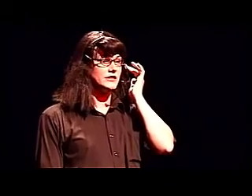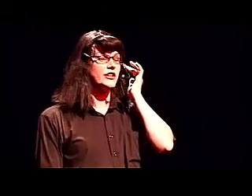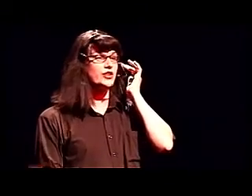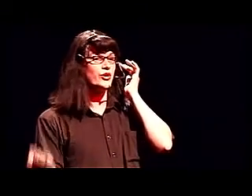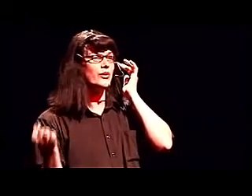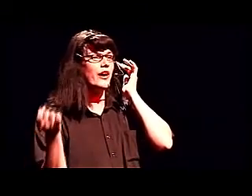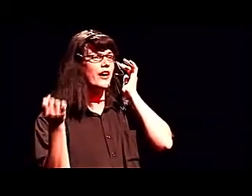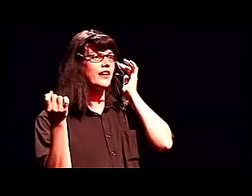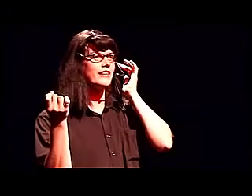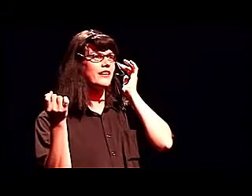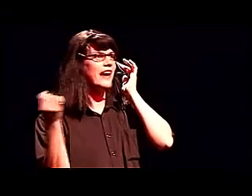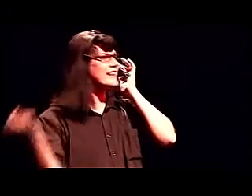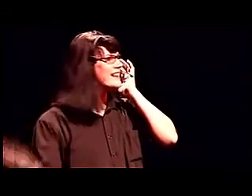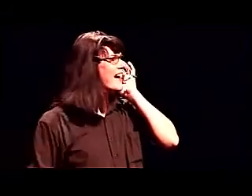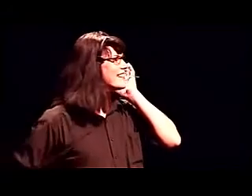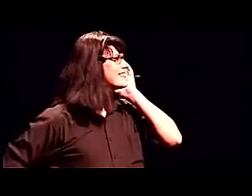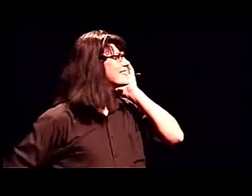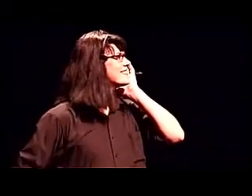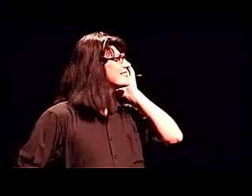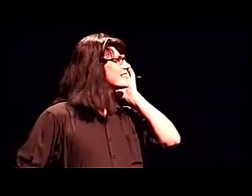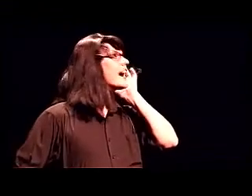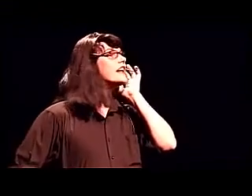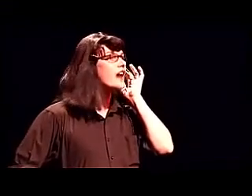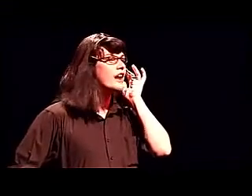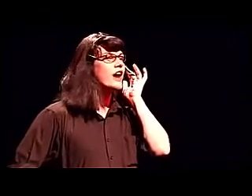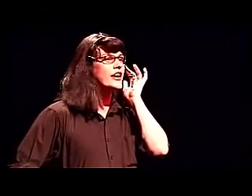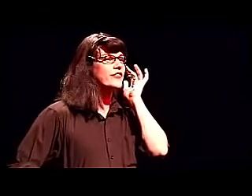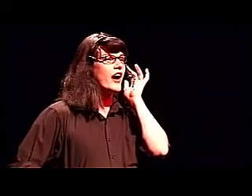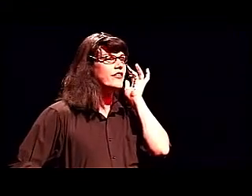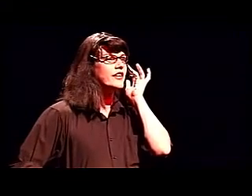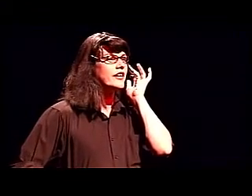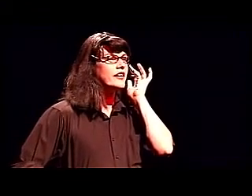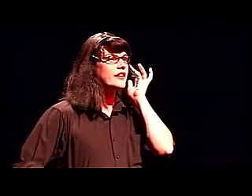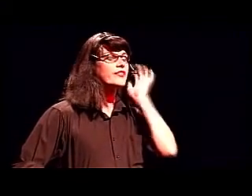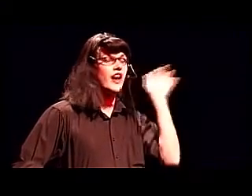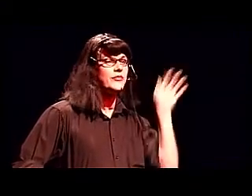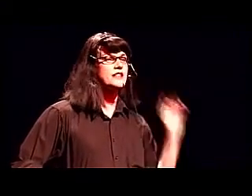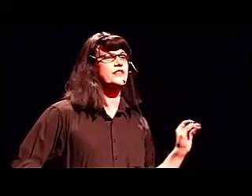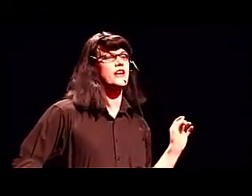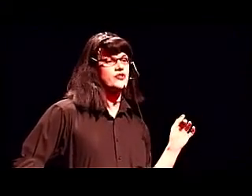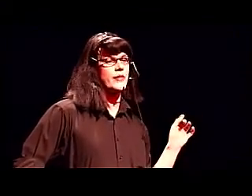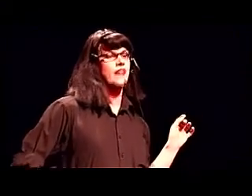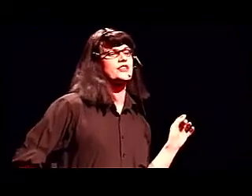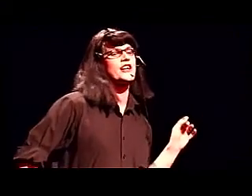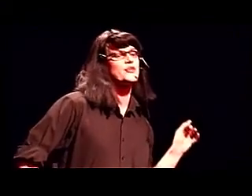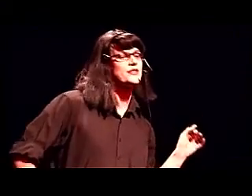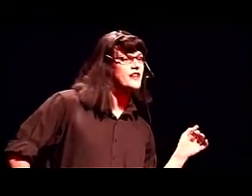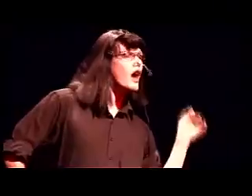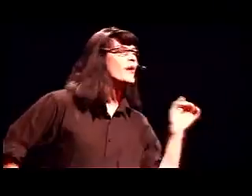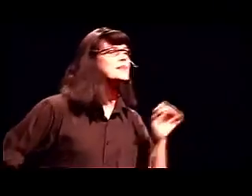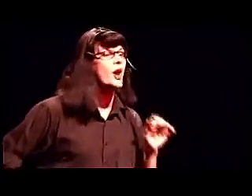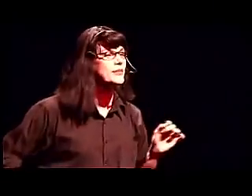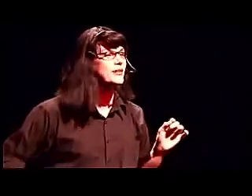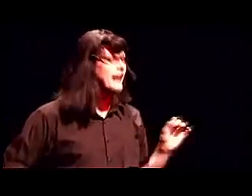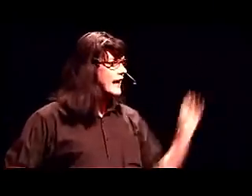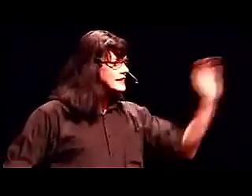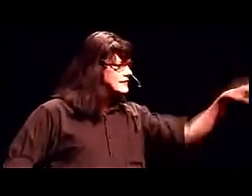You do? And it does. 89.95. Five bucks for the extra mouth attachments. One moment, plies.